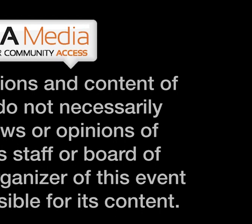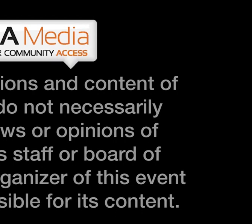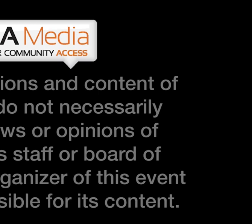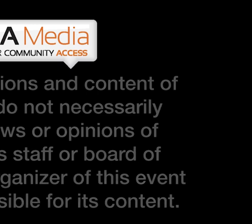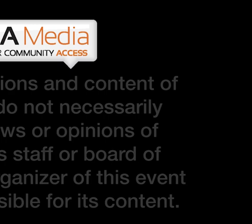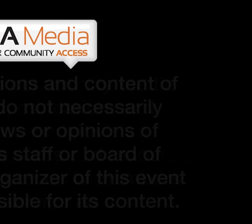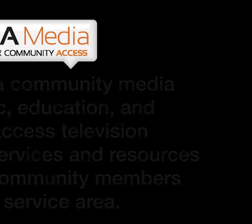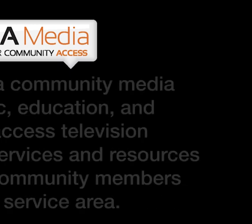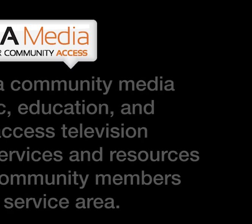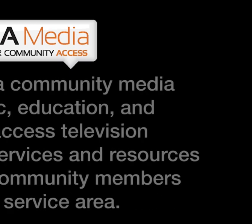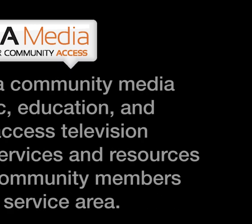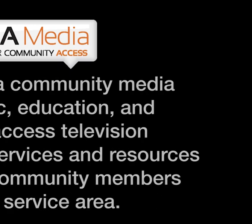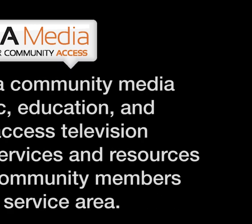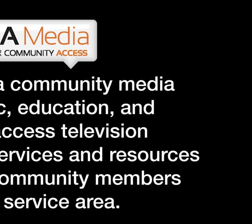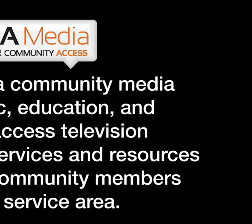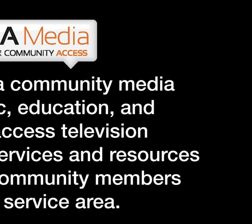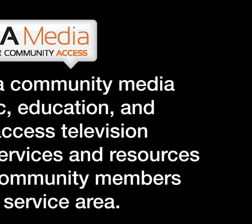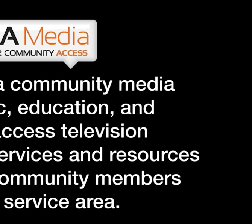Thank